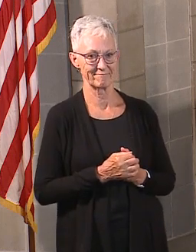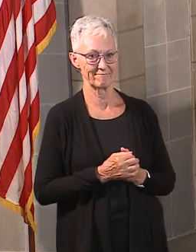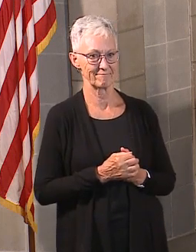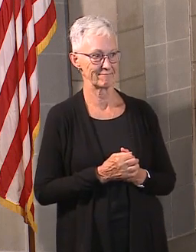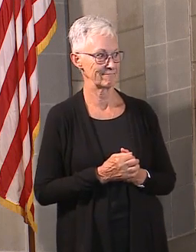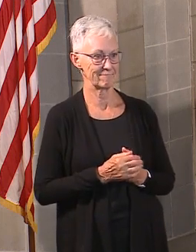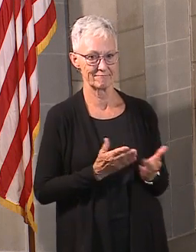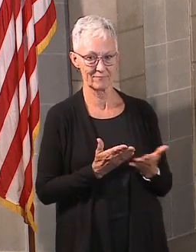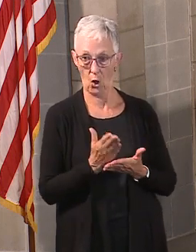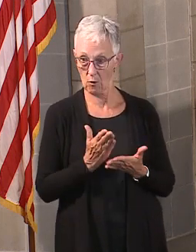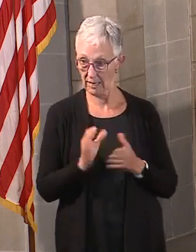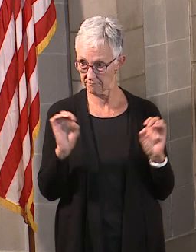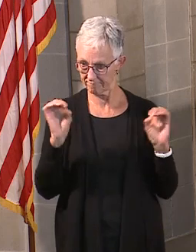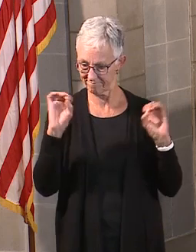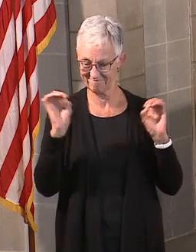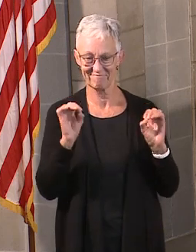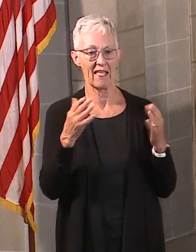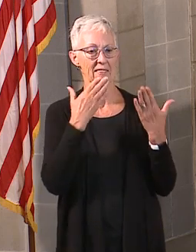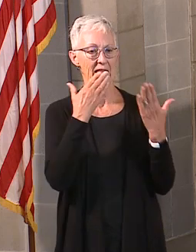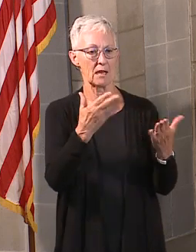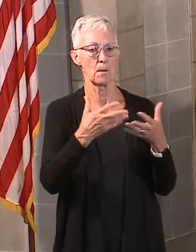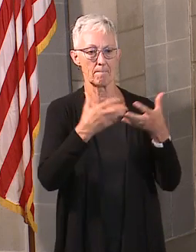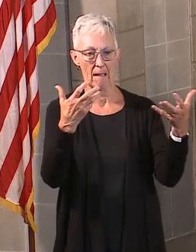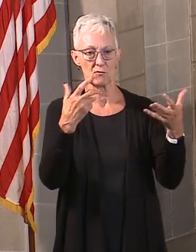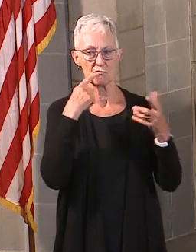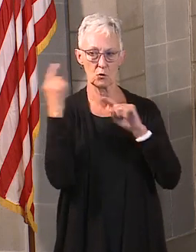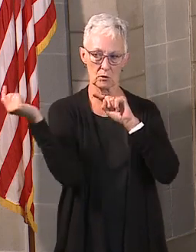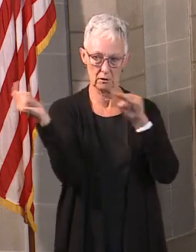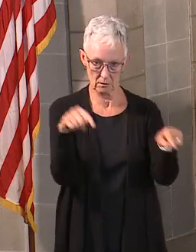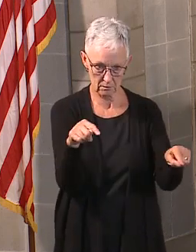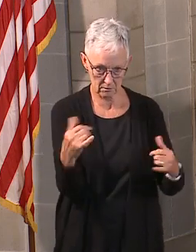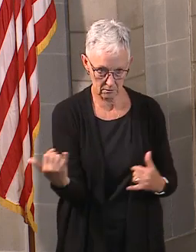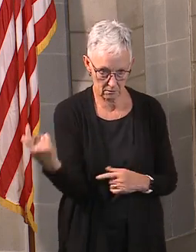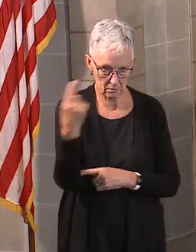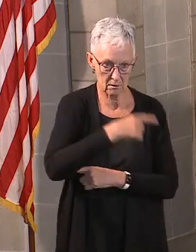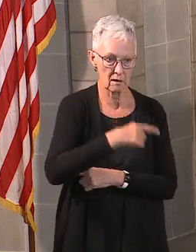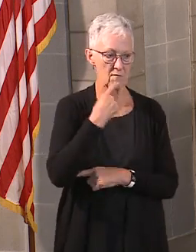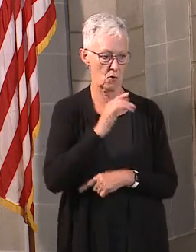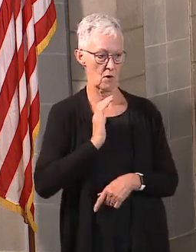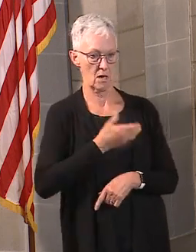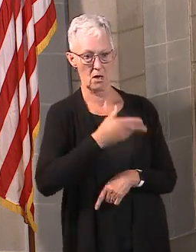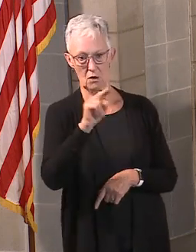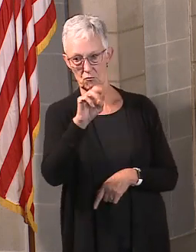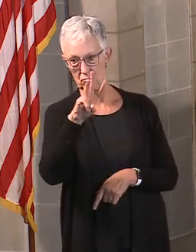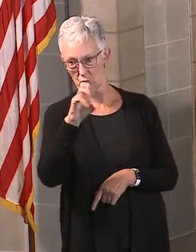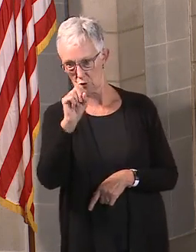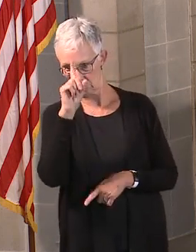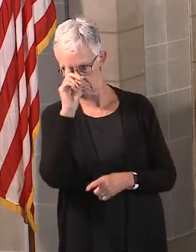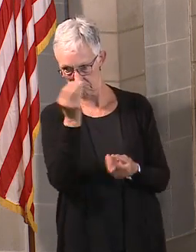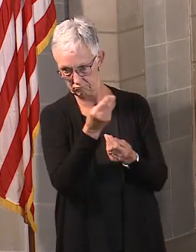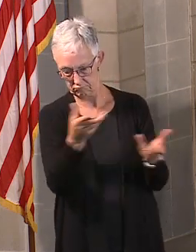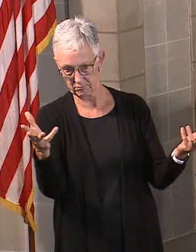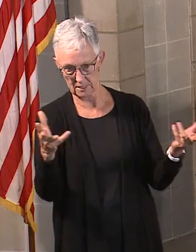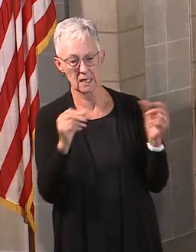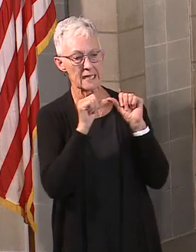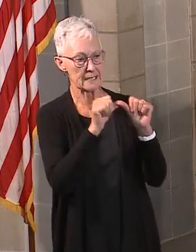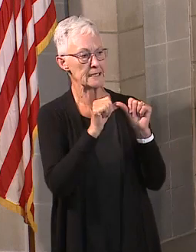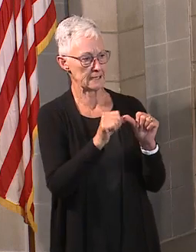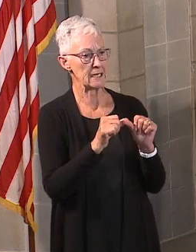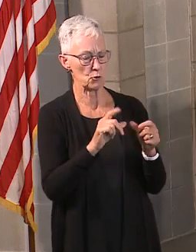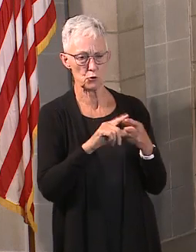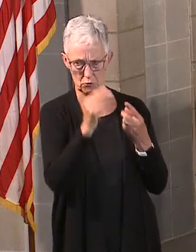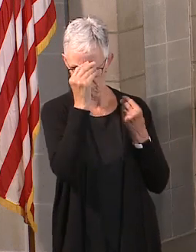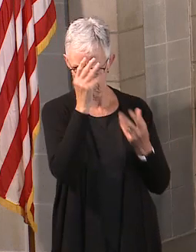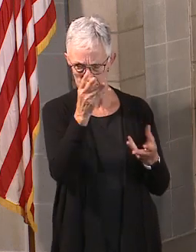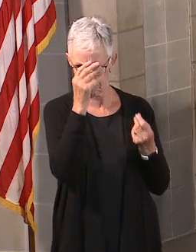All right, seeing none, thank you all again very much for being here today on this press briefing. We are going to continue to keep you updated with regard to what it's going to be